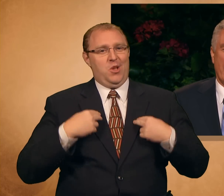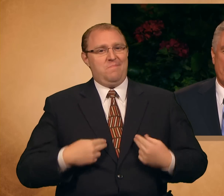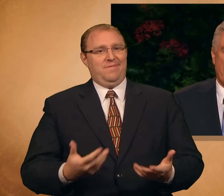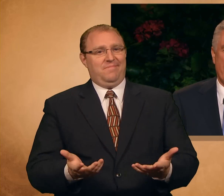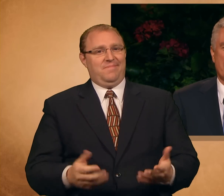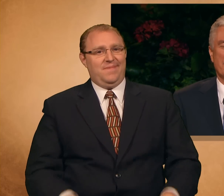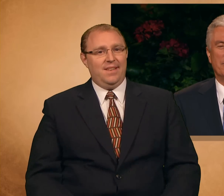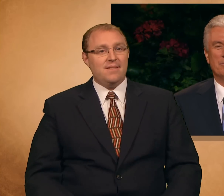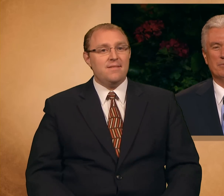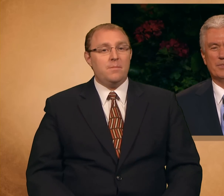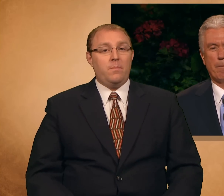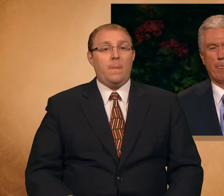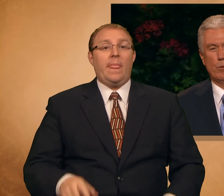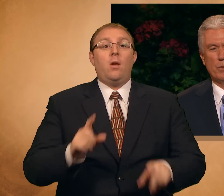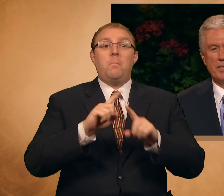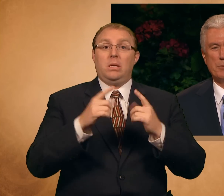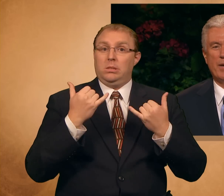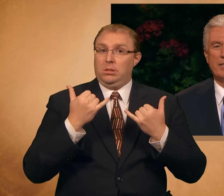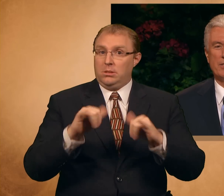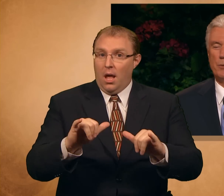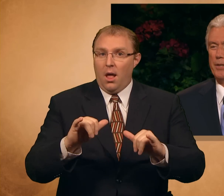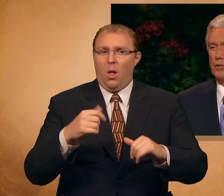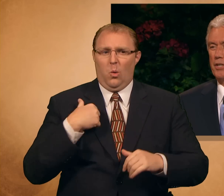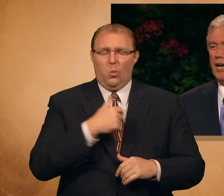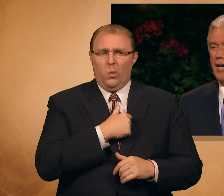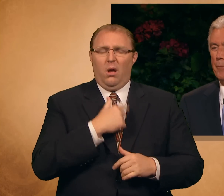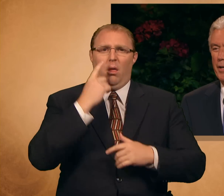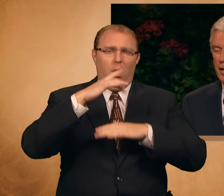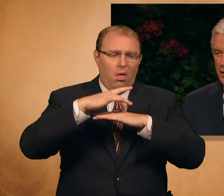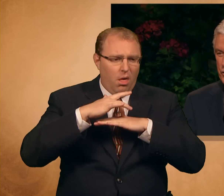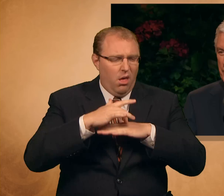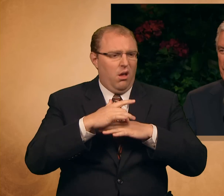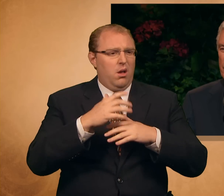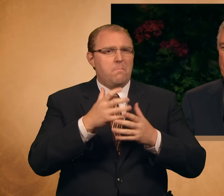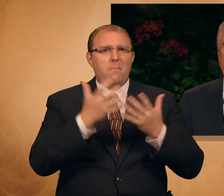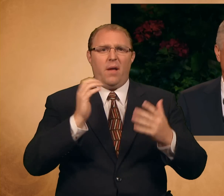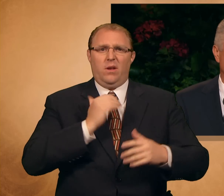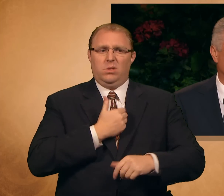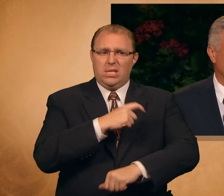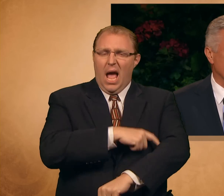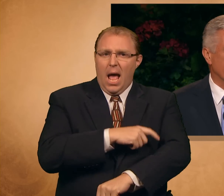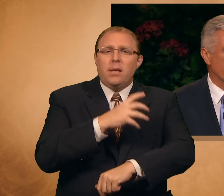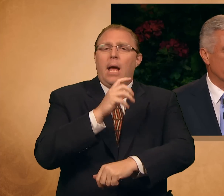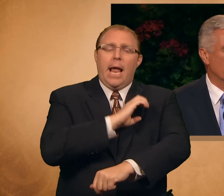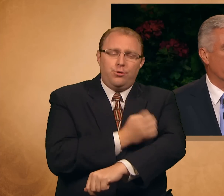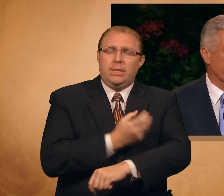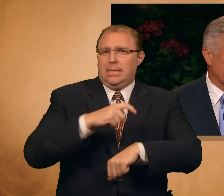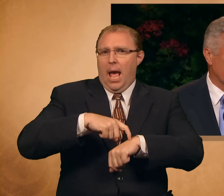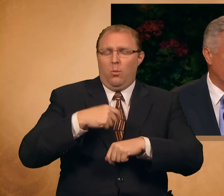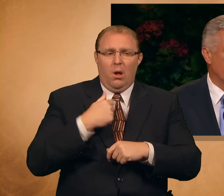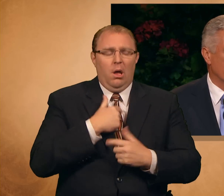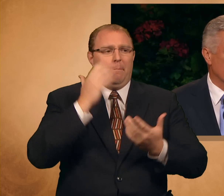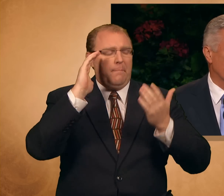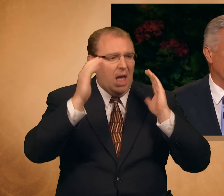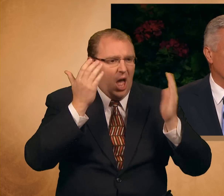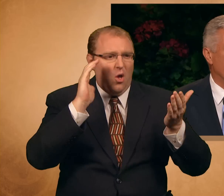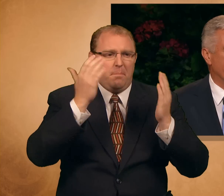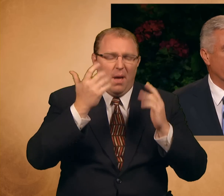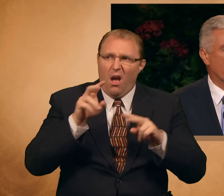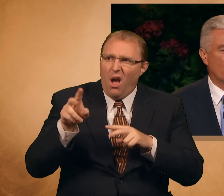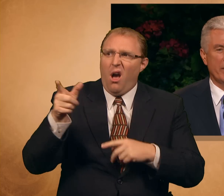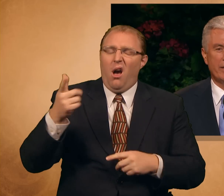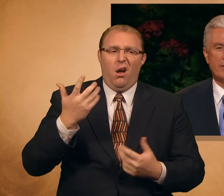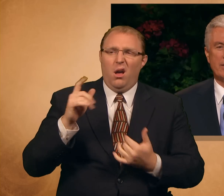And yet we spend so much time and energy comparing ourselves to others, usually